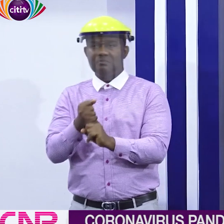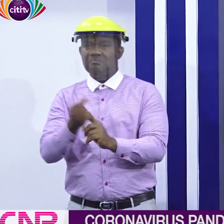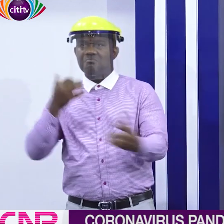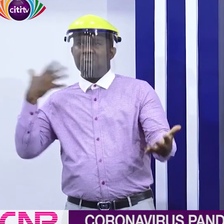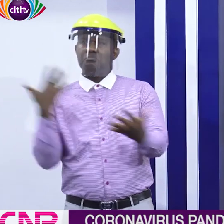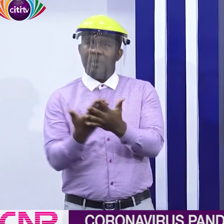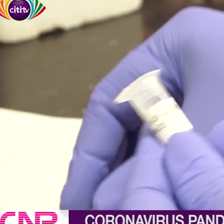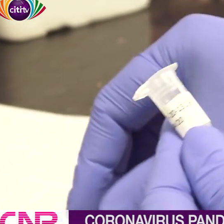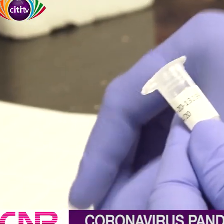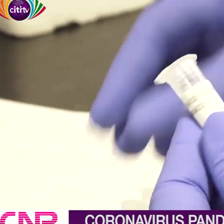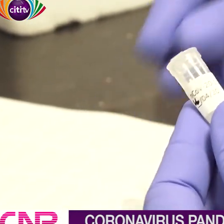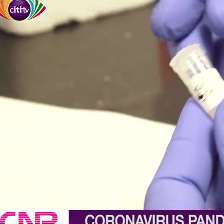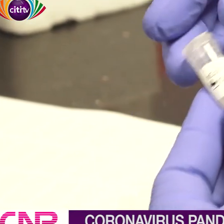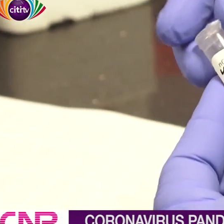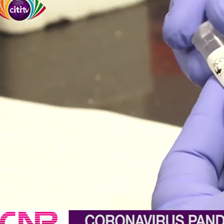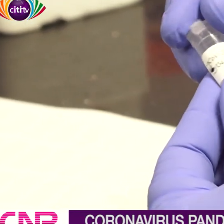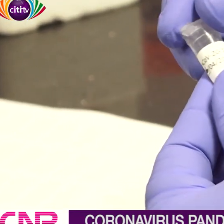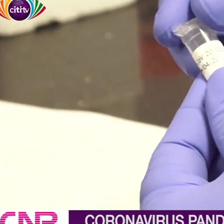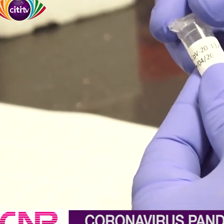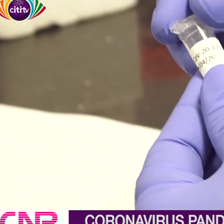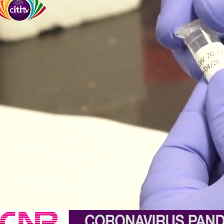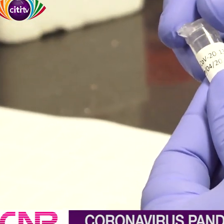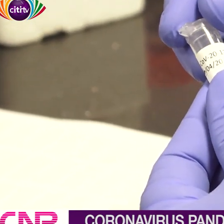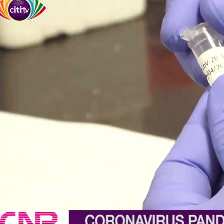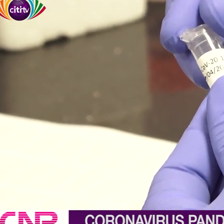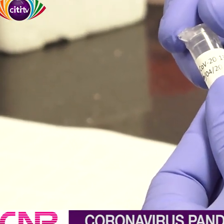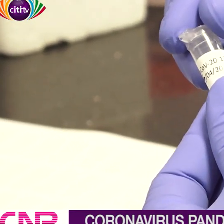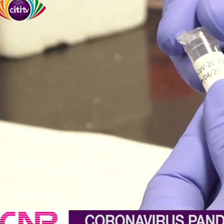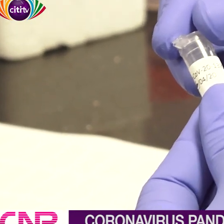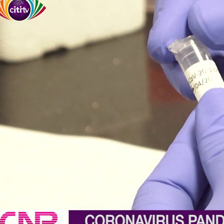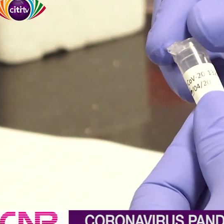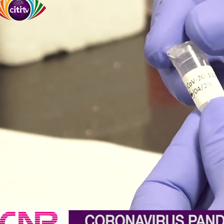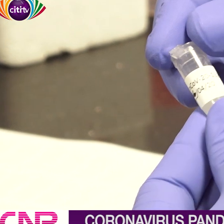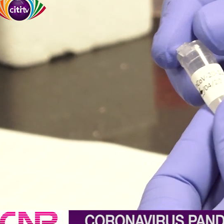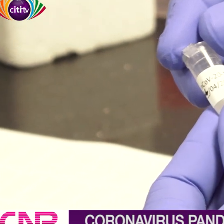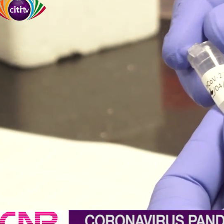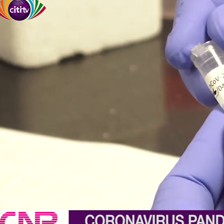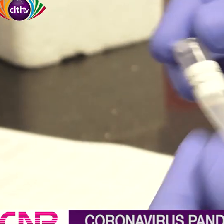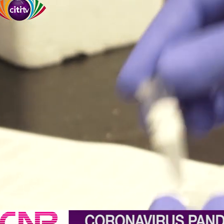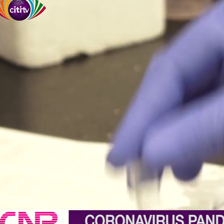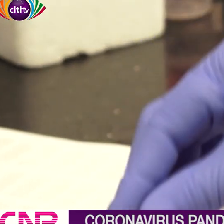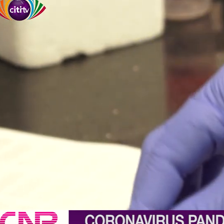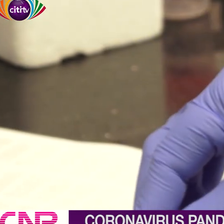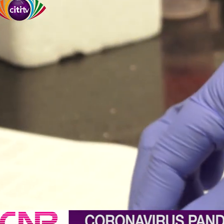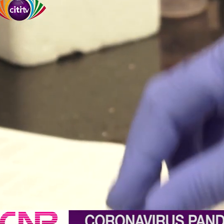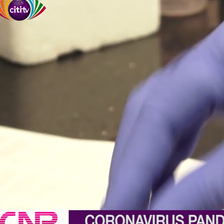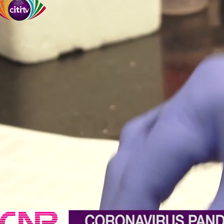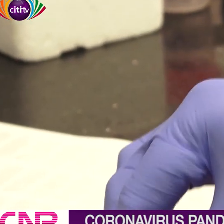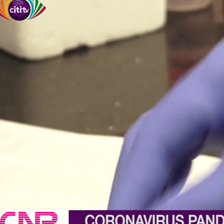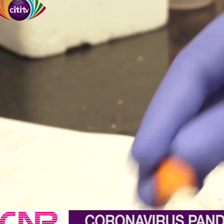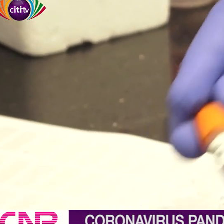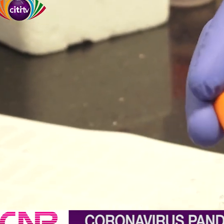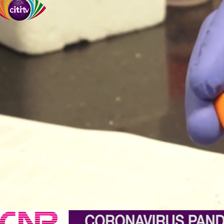will take a cue from that. Information Minister Kojo Opa Nkrumah announced that the government has begun engagements